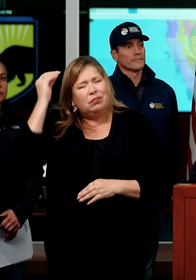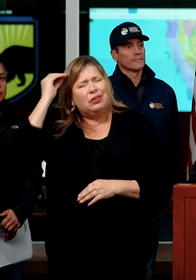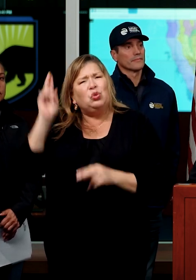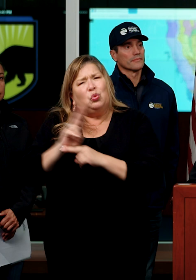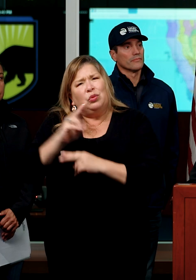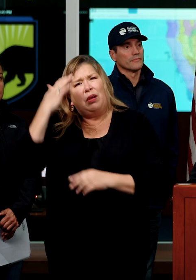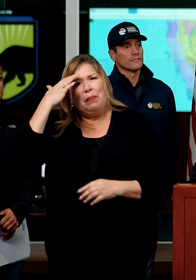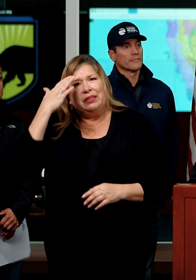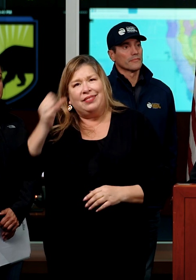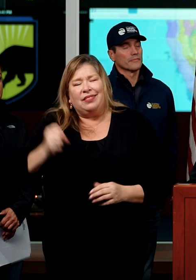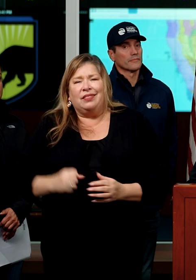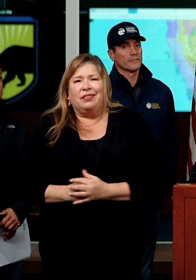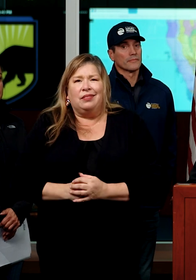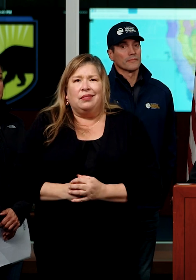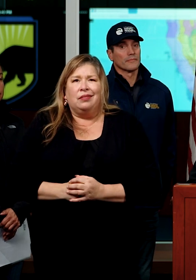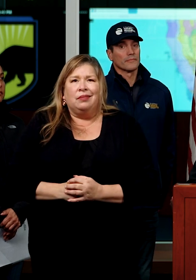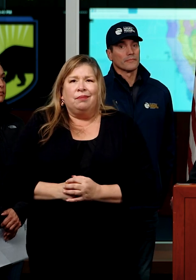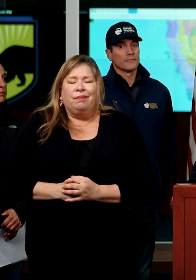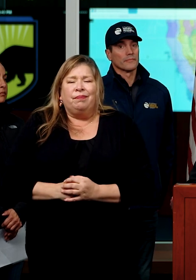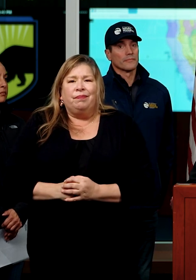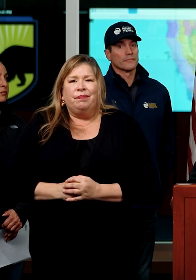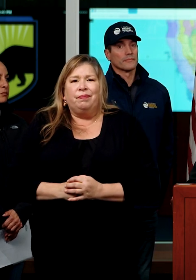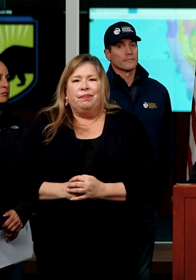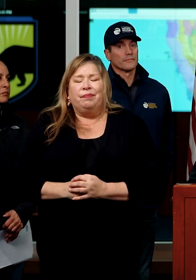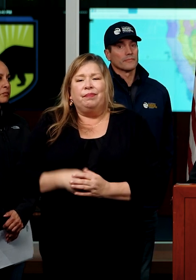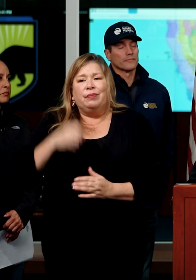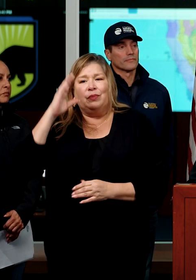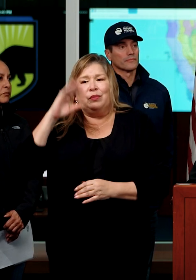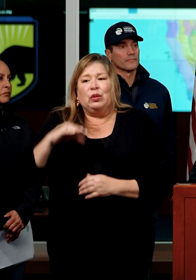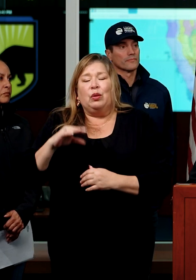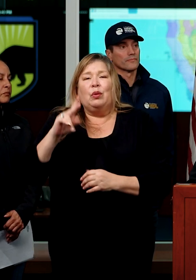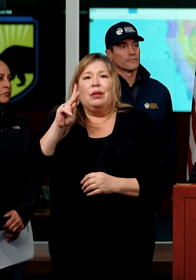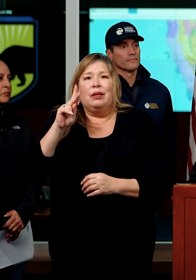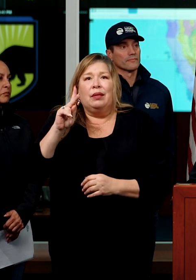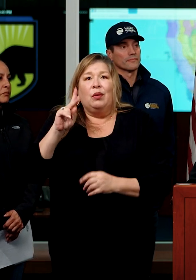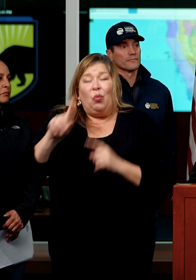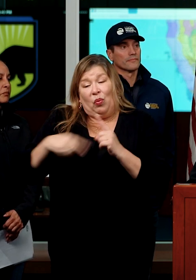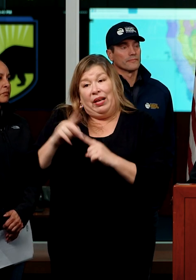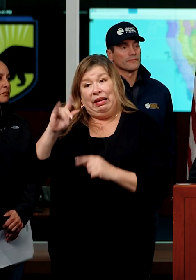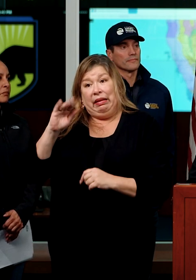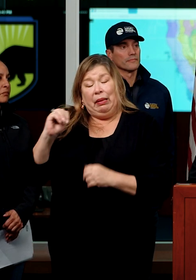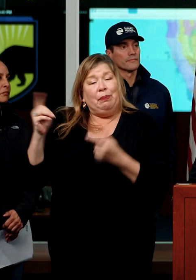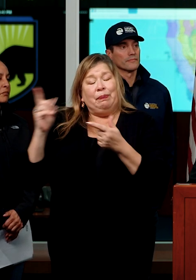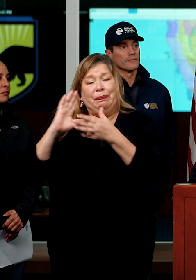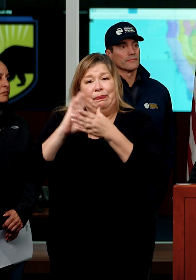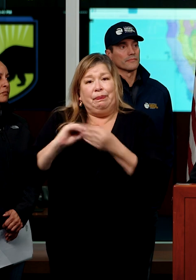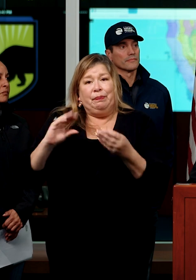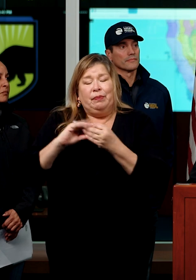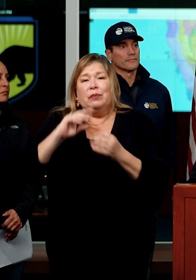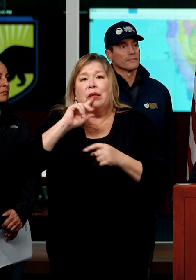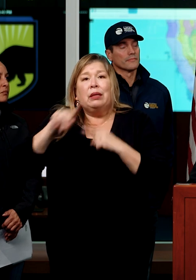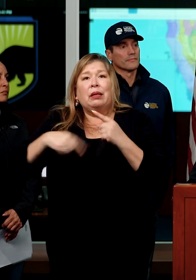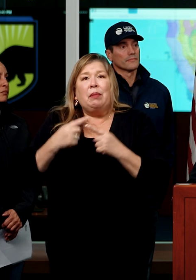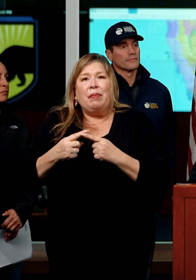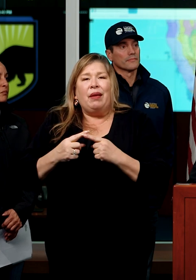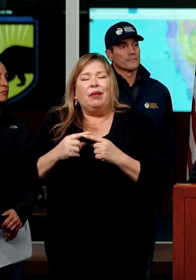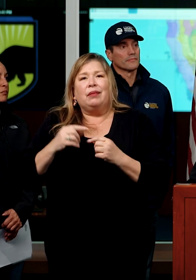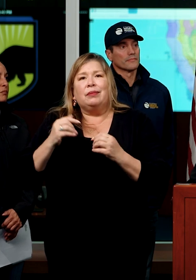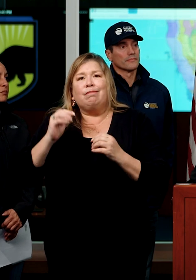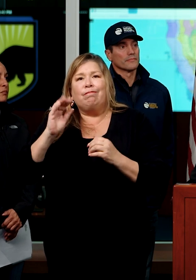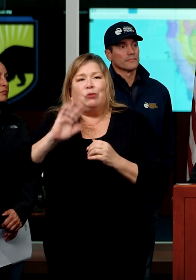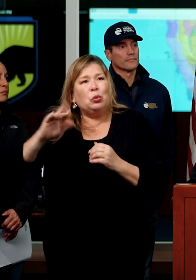sense. I know, and listen to Kim, I know what was going through my mind when she talked about people's minds